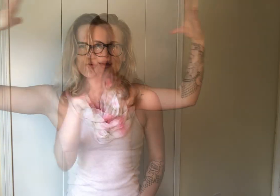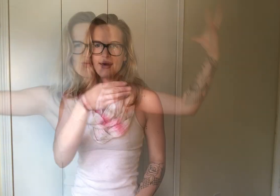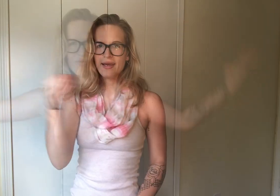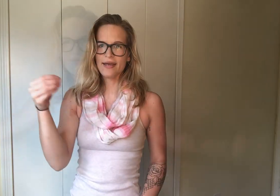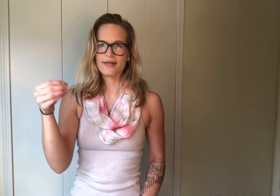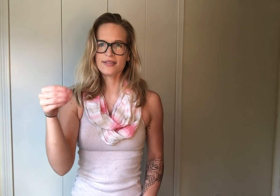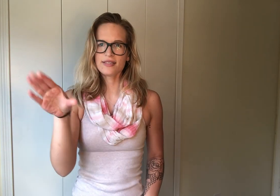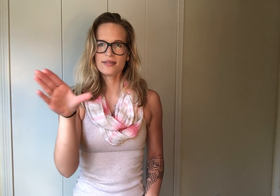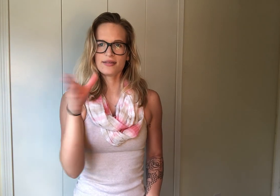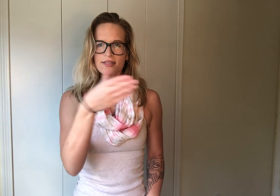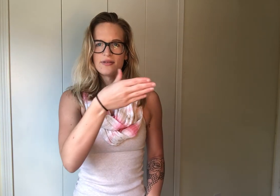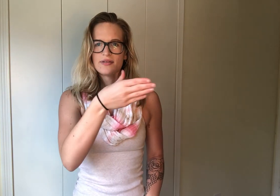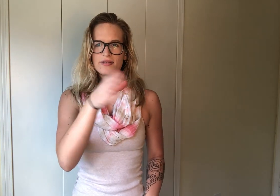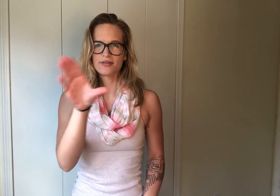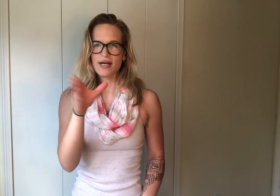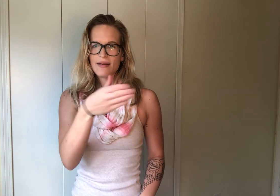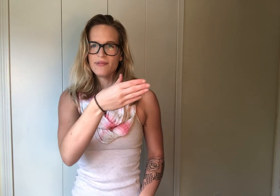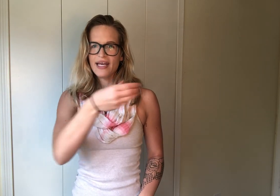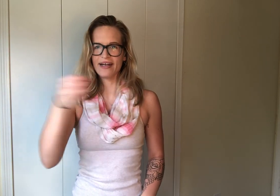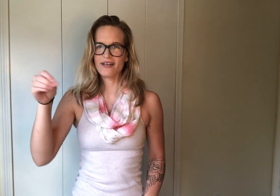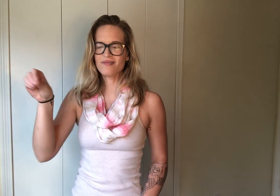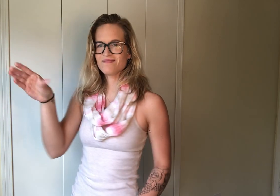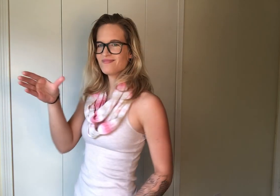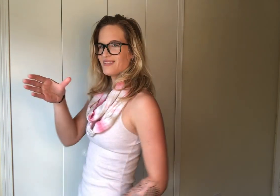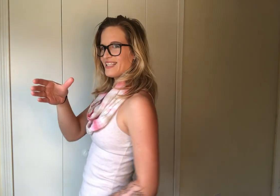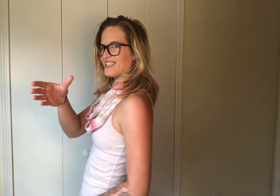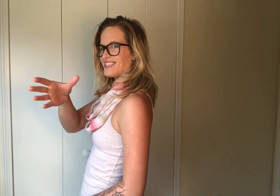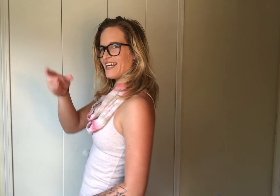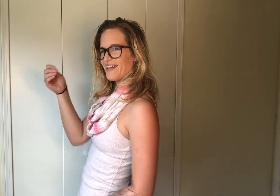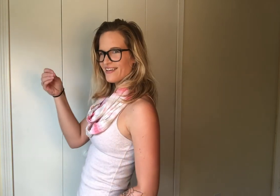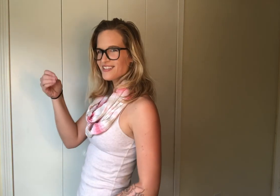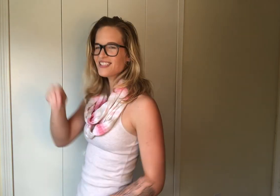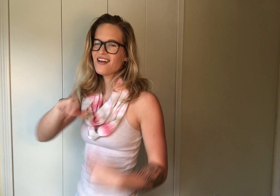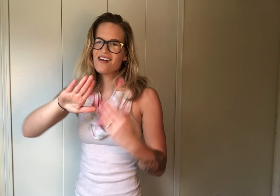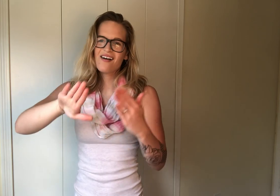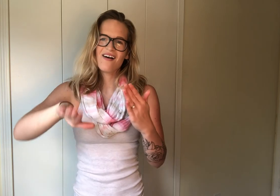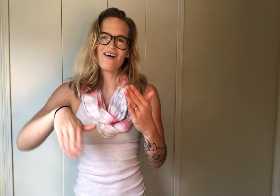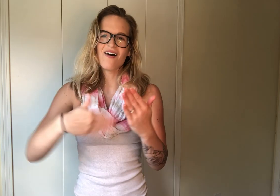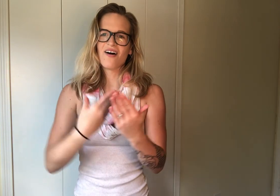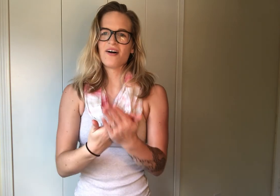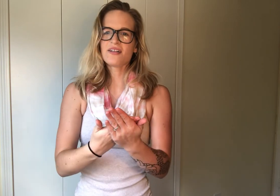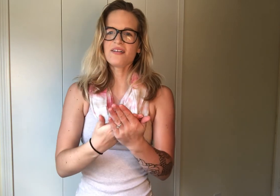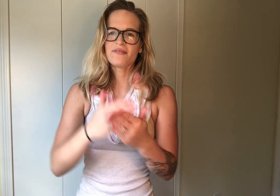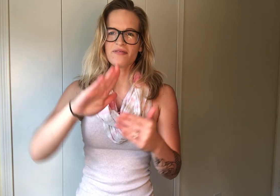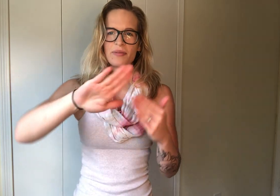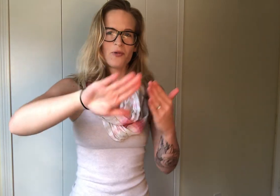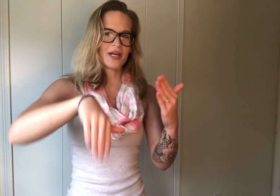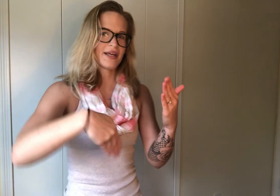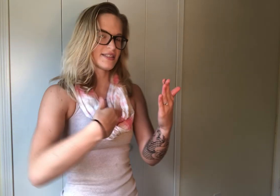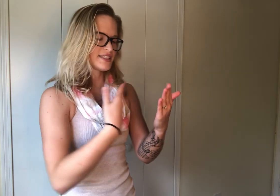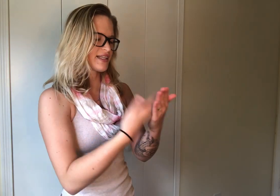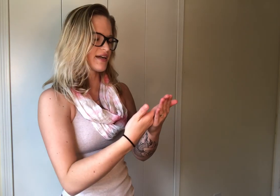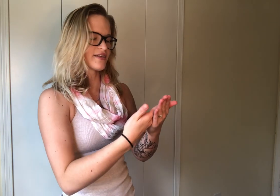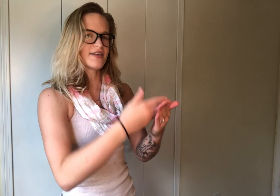And, so grab the air like this, and all, flip one hand into the other.